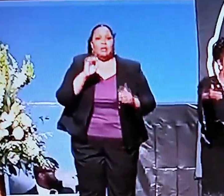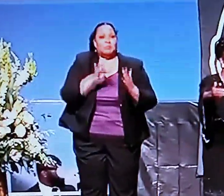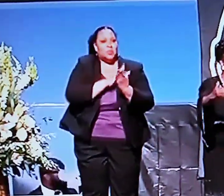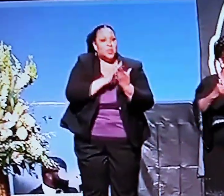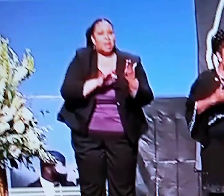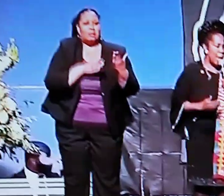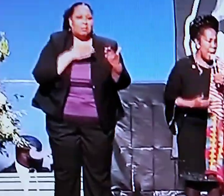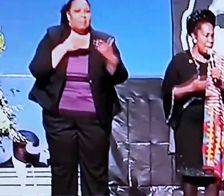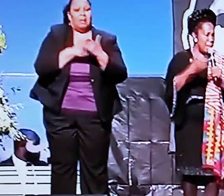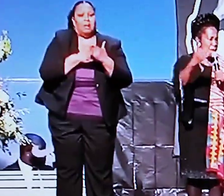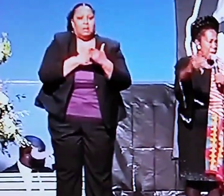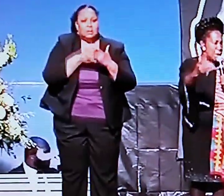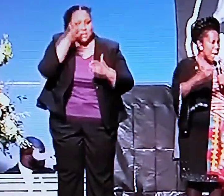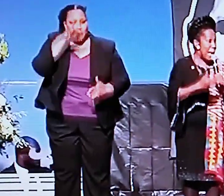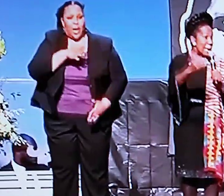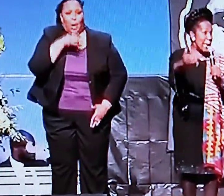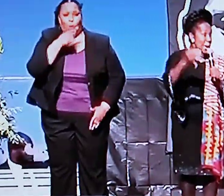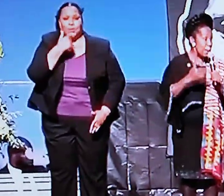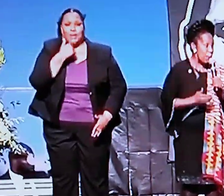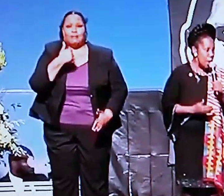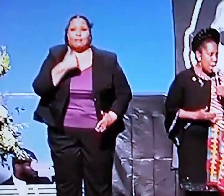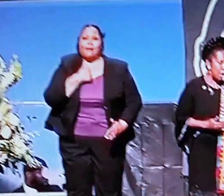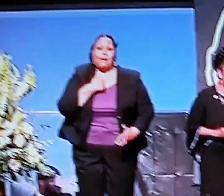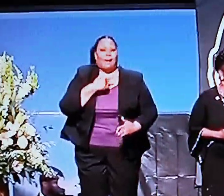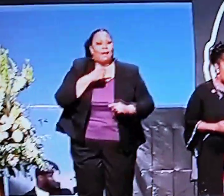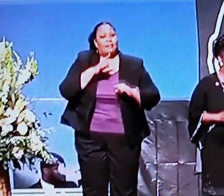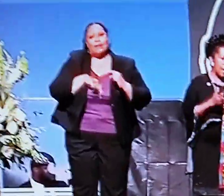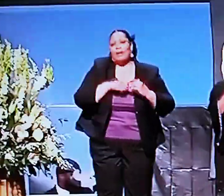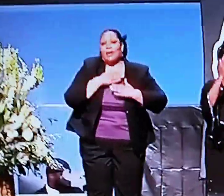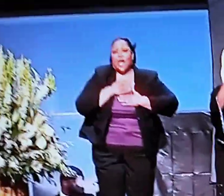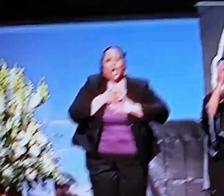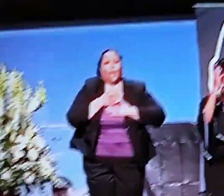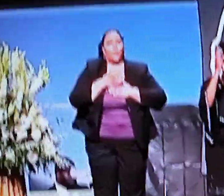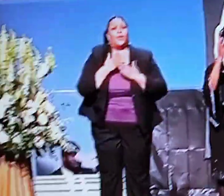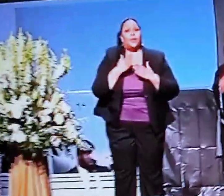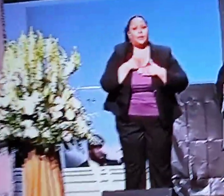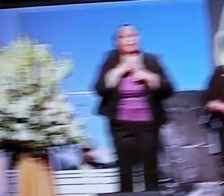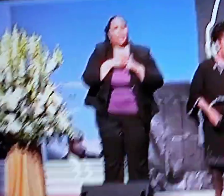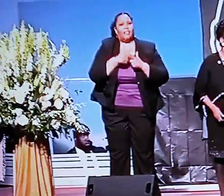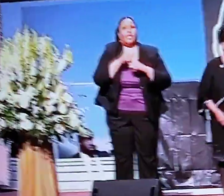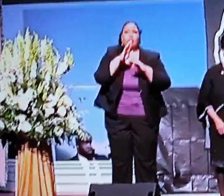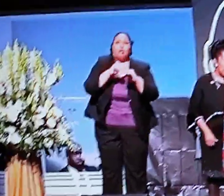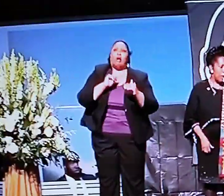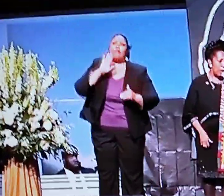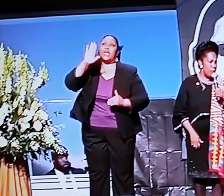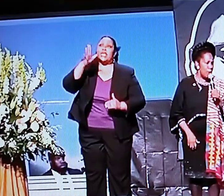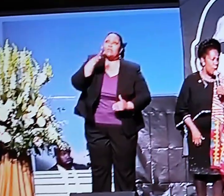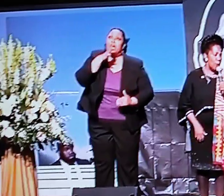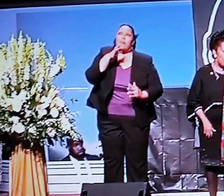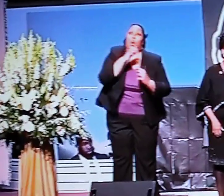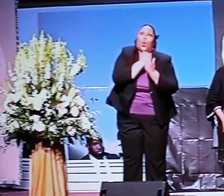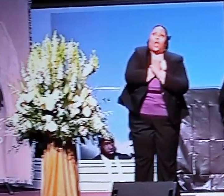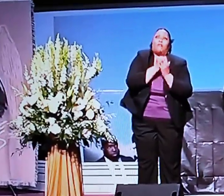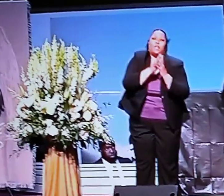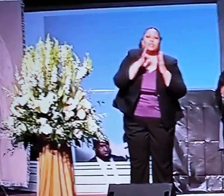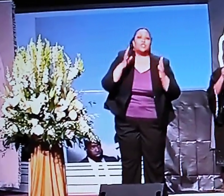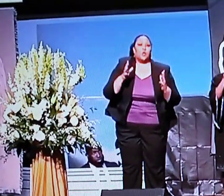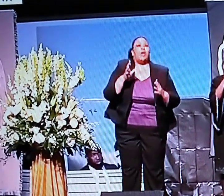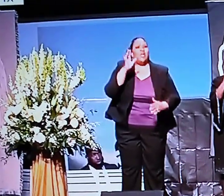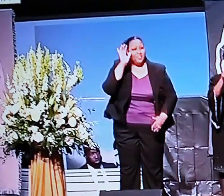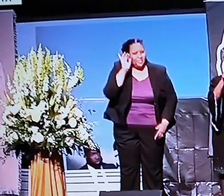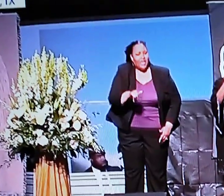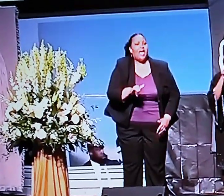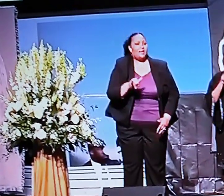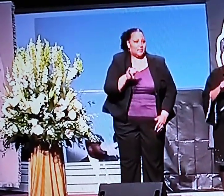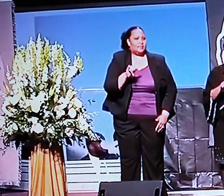faced by a man that says, I can't breathe and call to a mama who loved him. So that